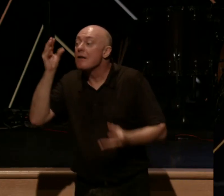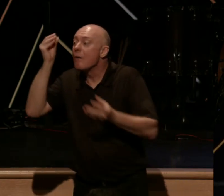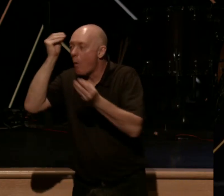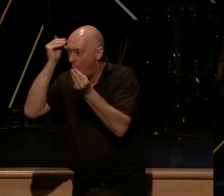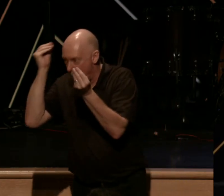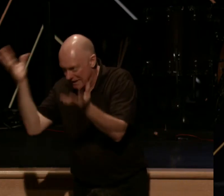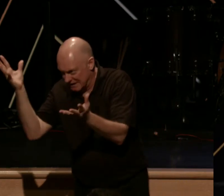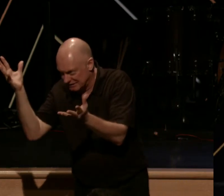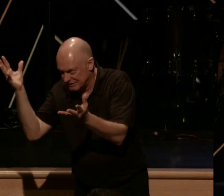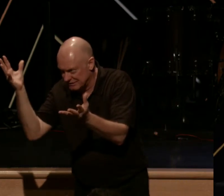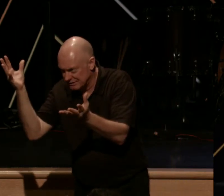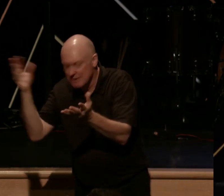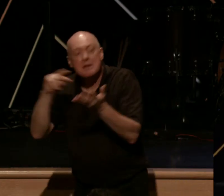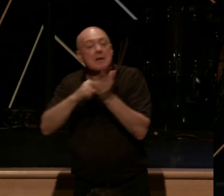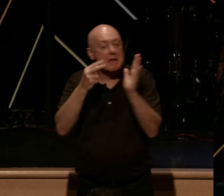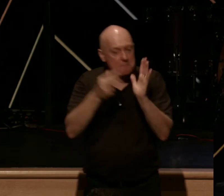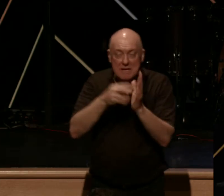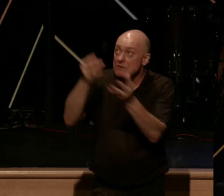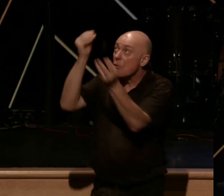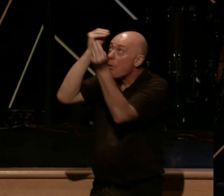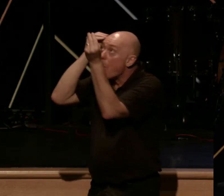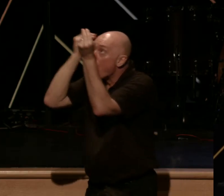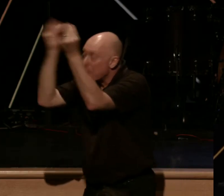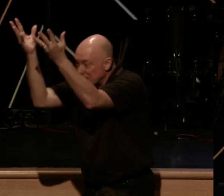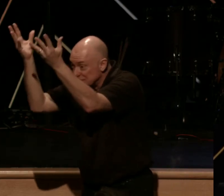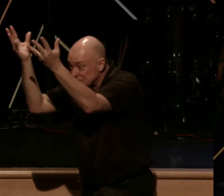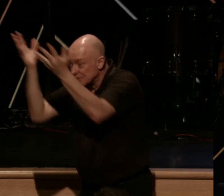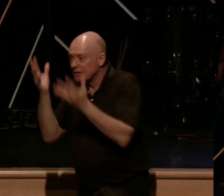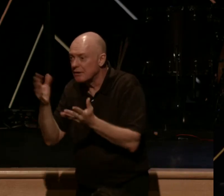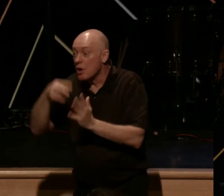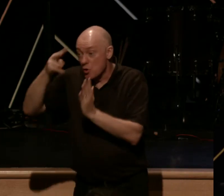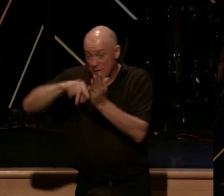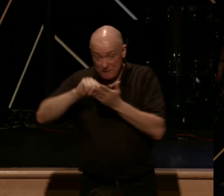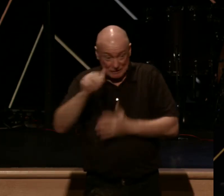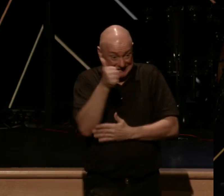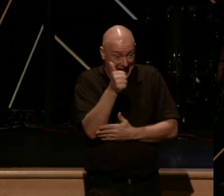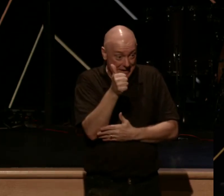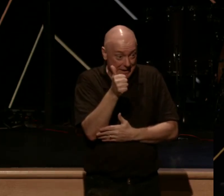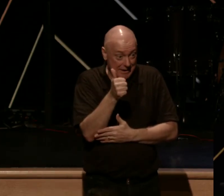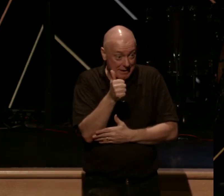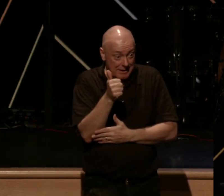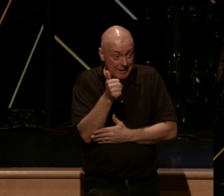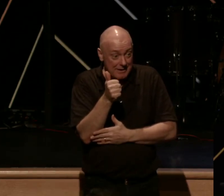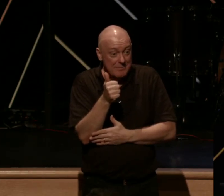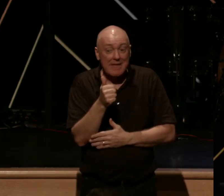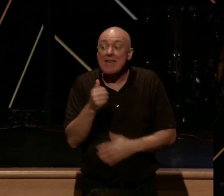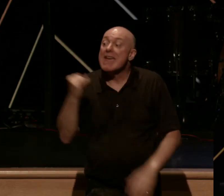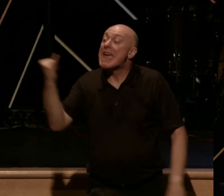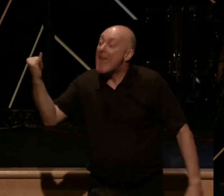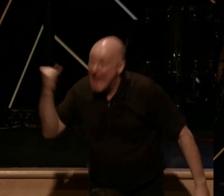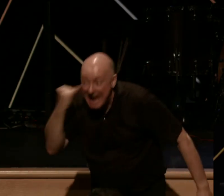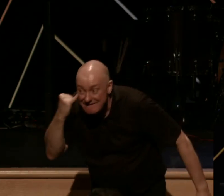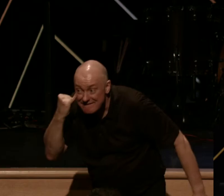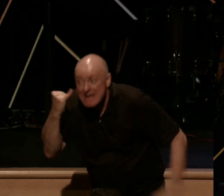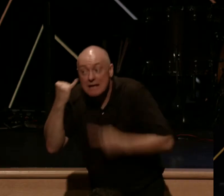A lifestyle of obedience. Look again at verse 10. If you keep my commandments,